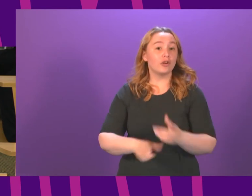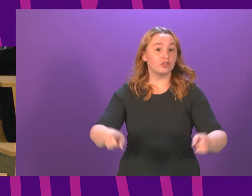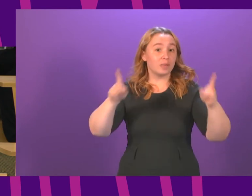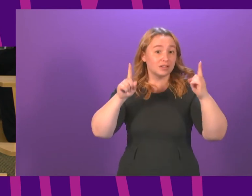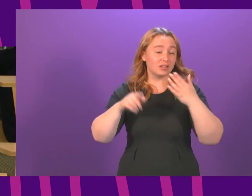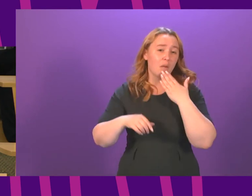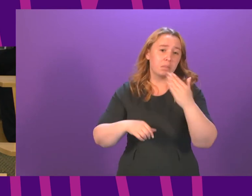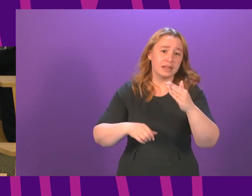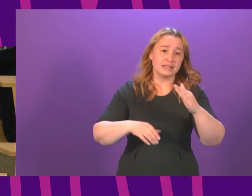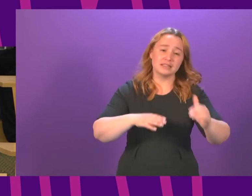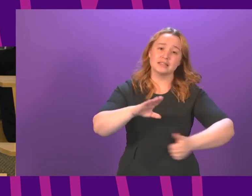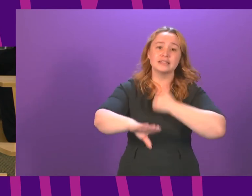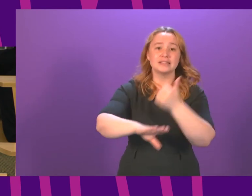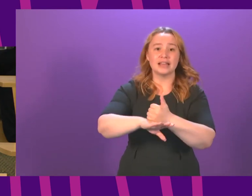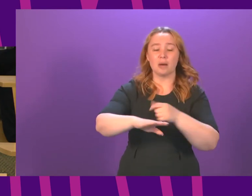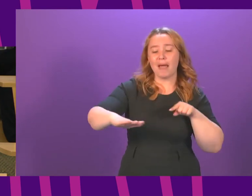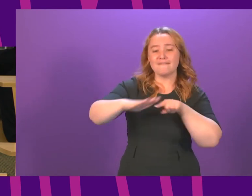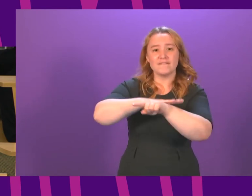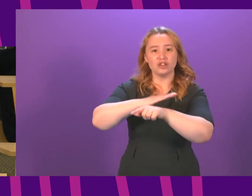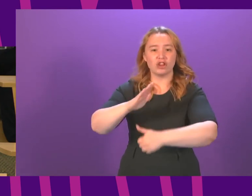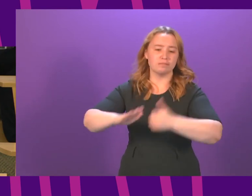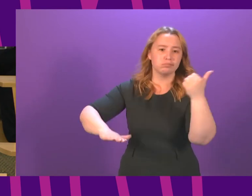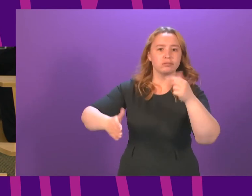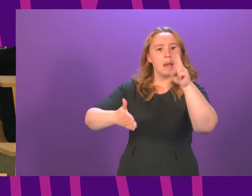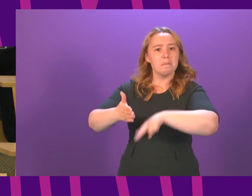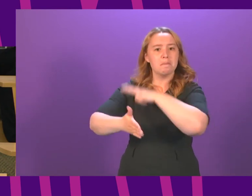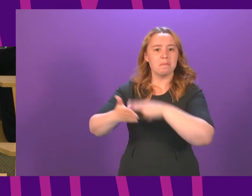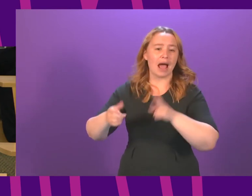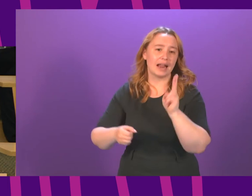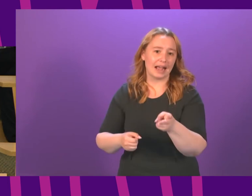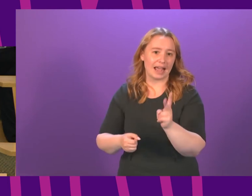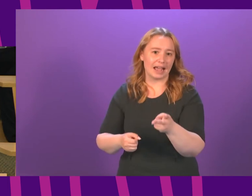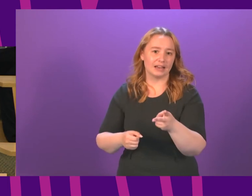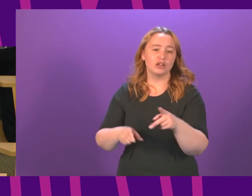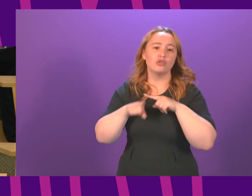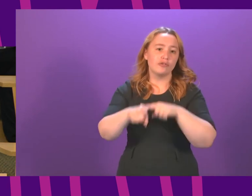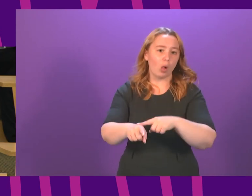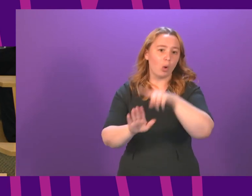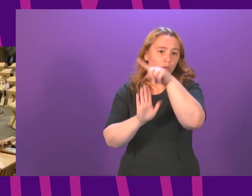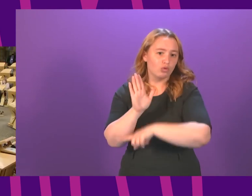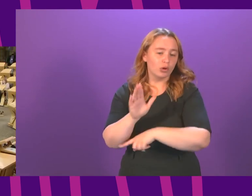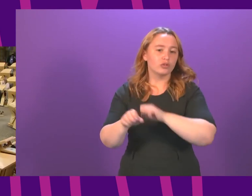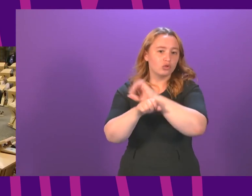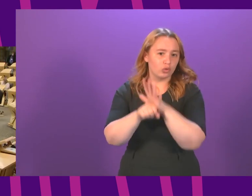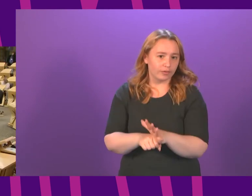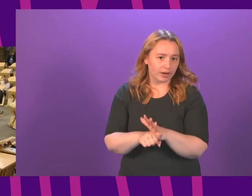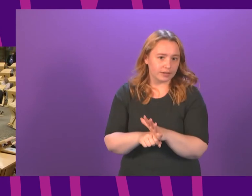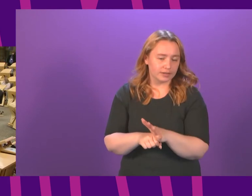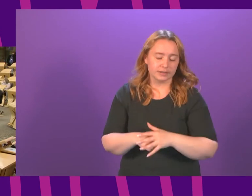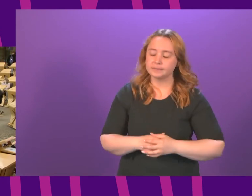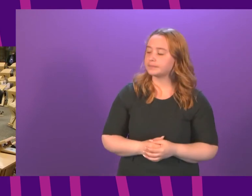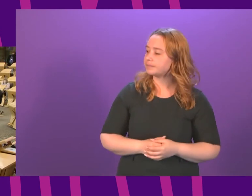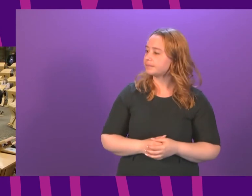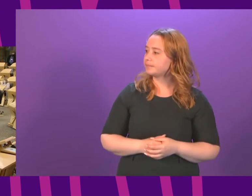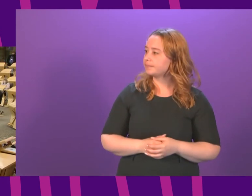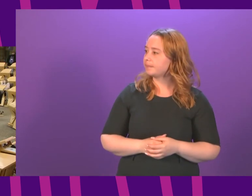reinstating the eviction ban across the whole country for as long as Covid restrictions remain in place First Minister Yes